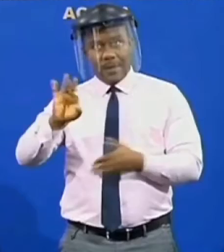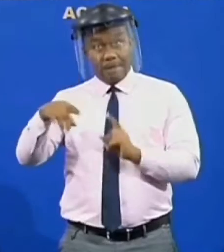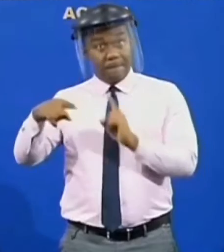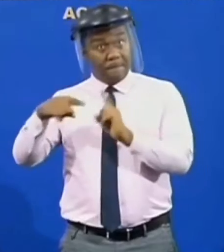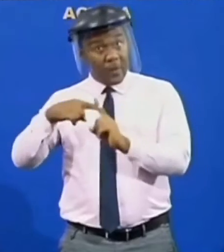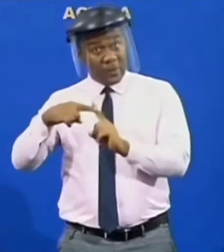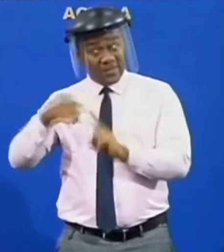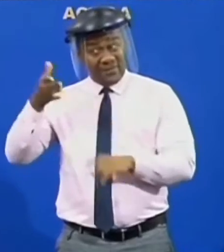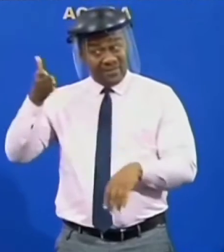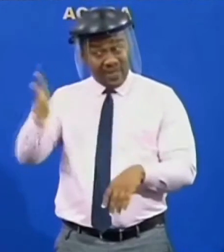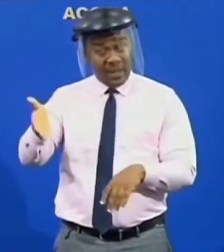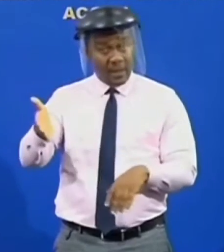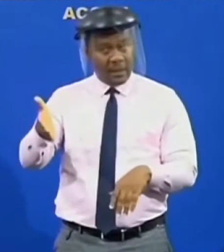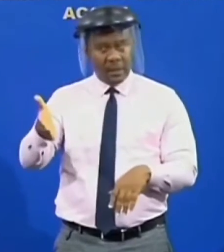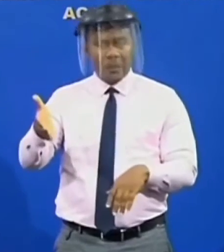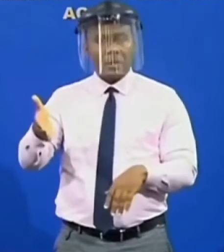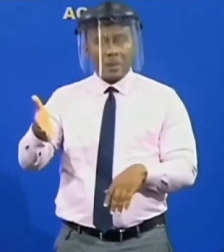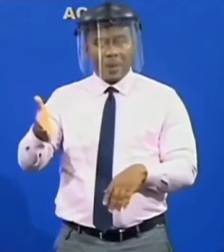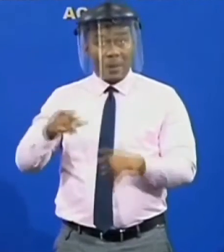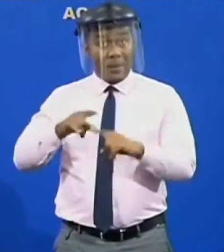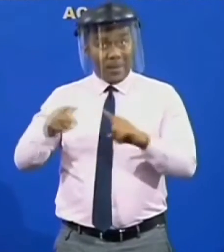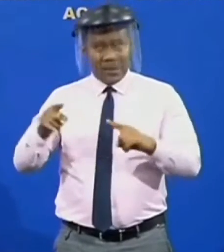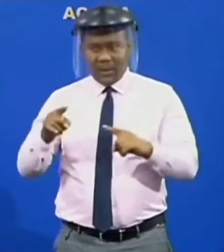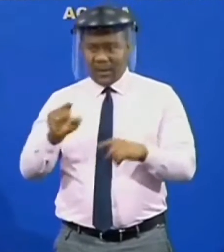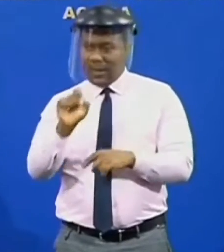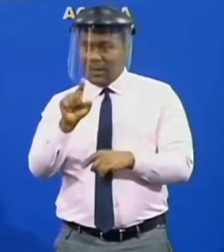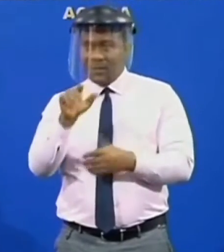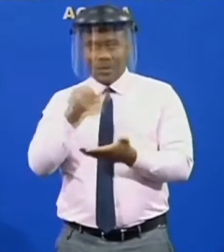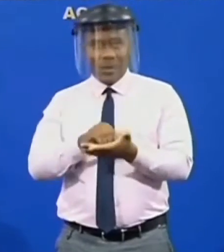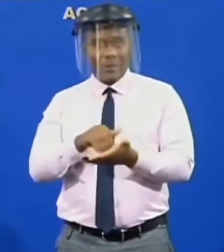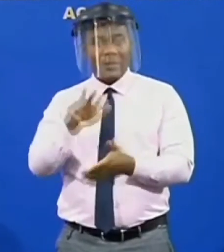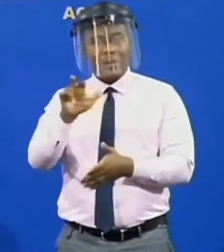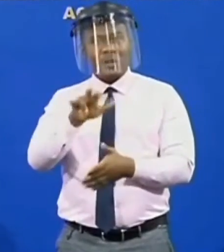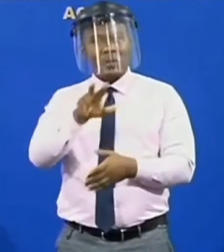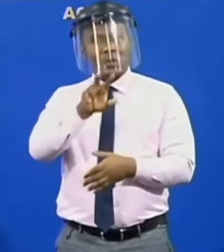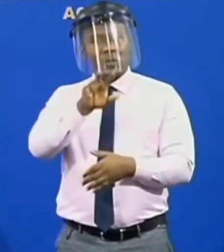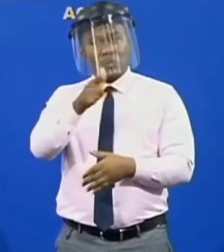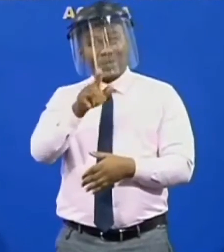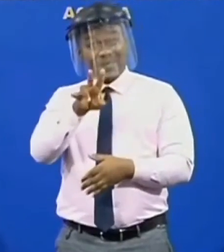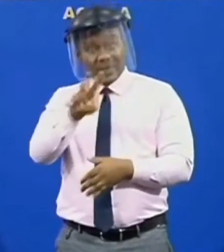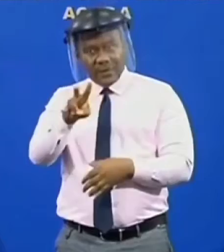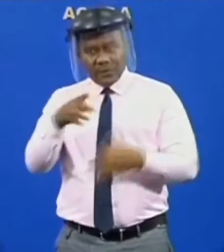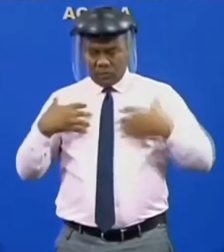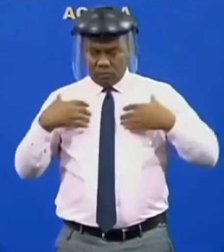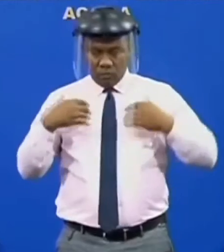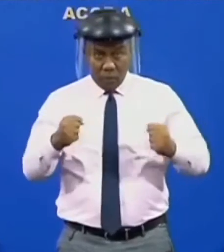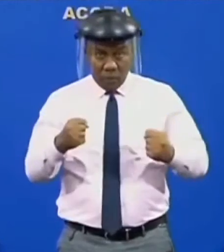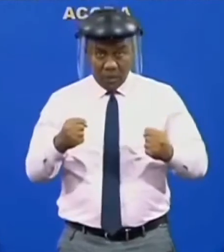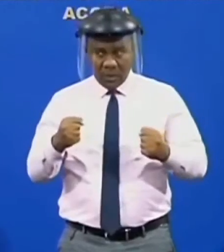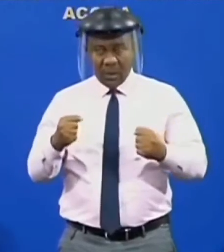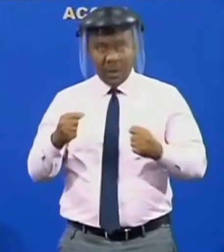And out of this, 7,327 have recovered with 2